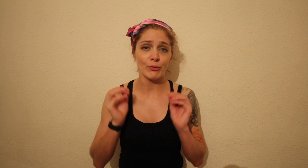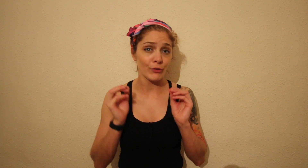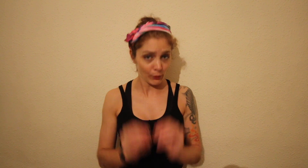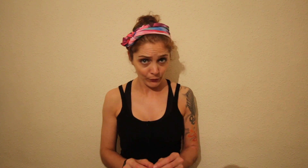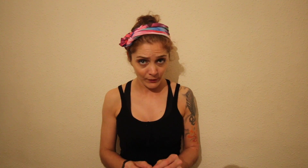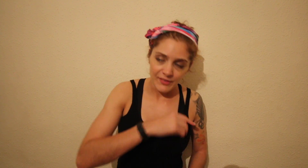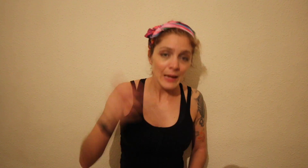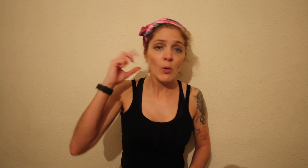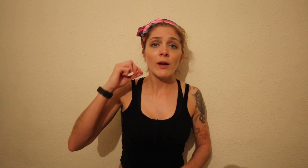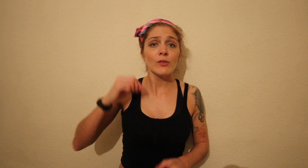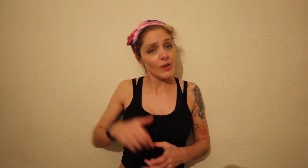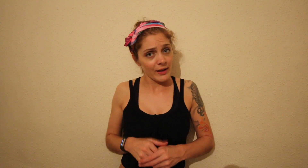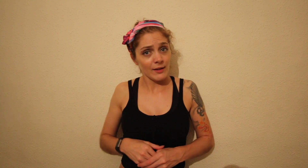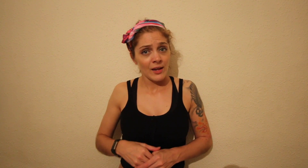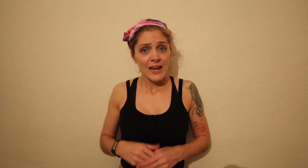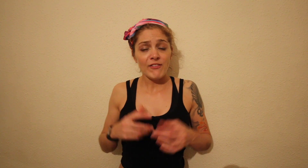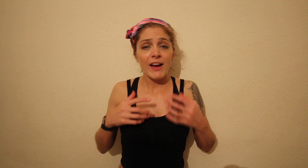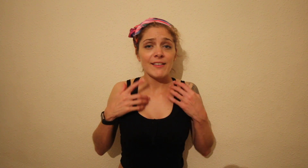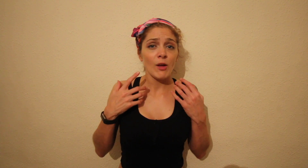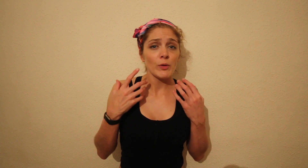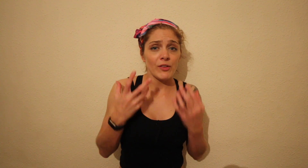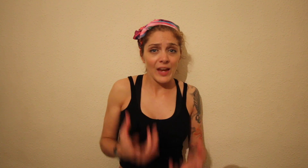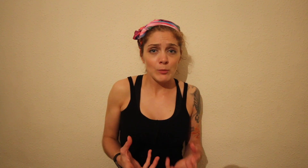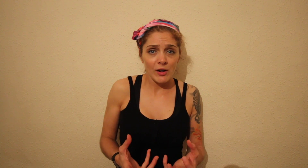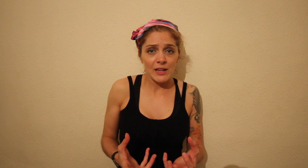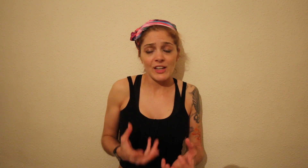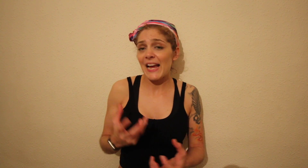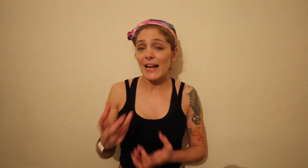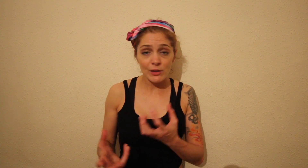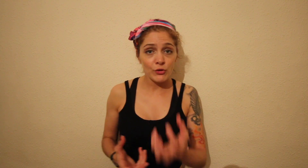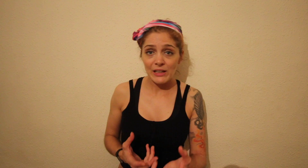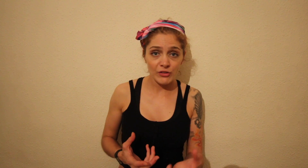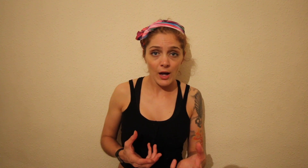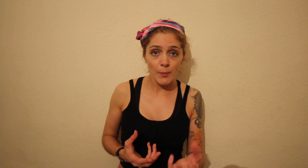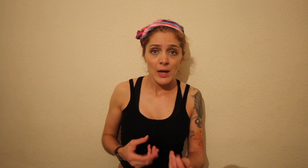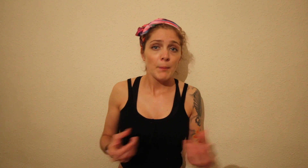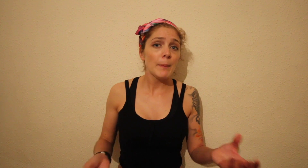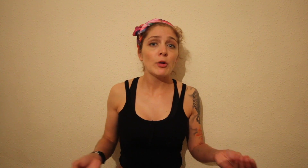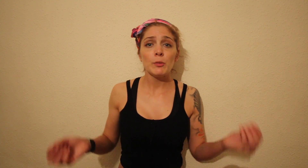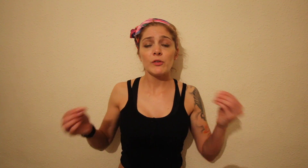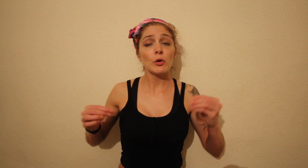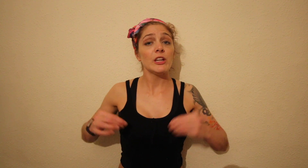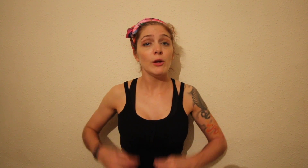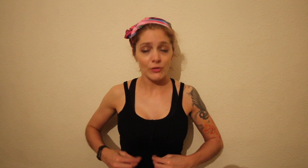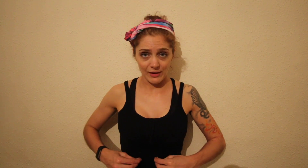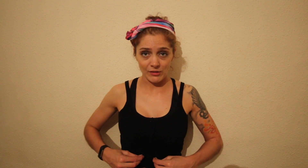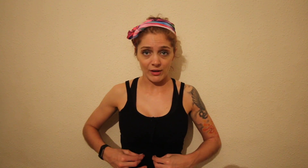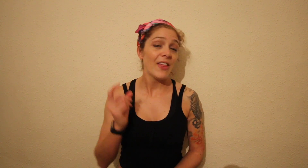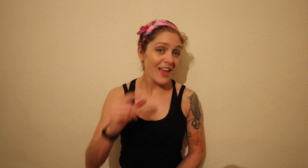results. The same works for diet if I had stuck with the same diet and he hadn't have changed it up my body would have got used to that diet and